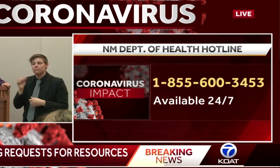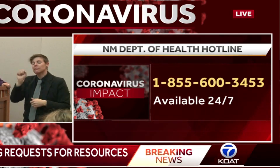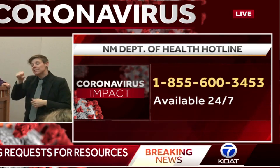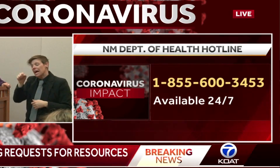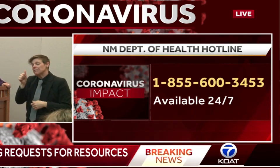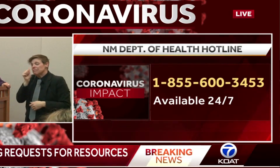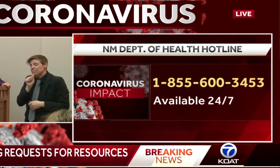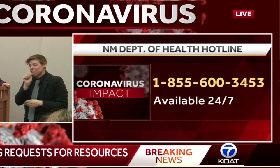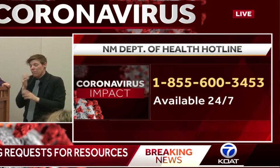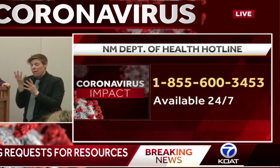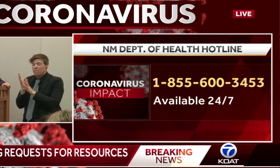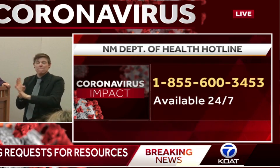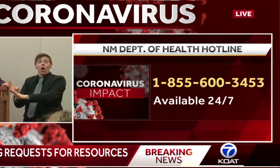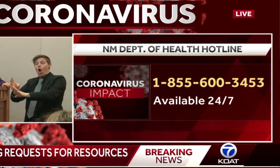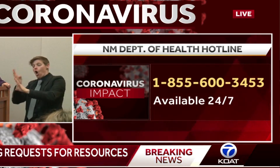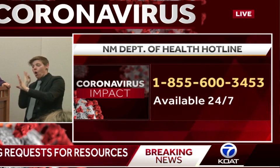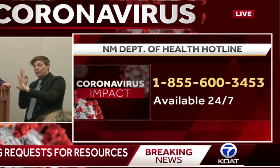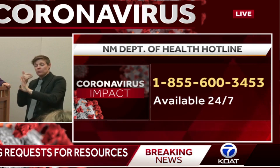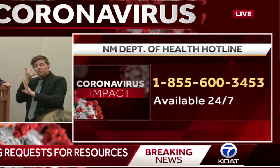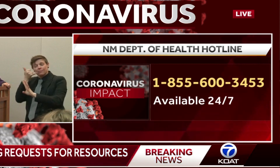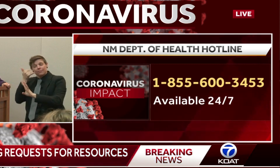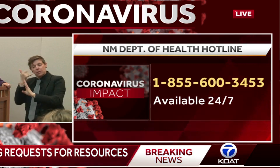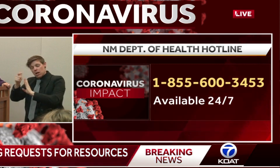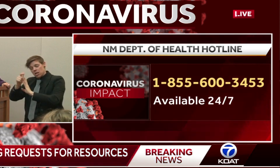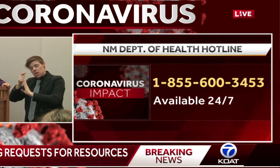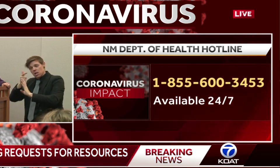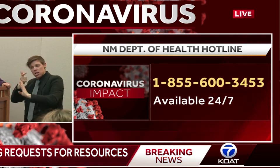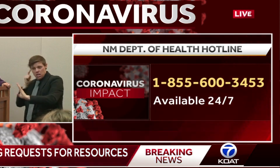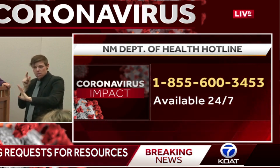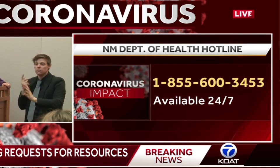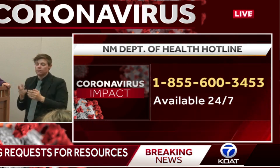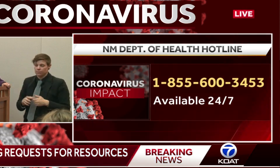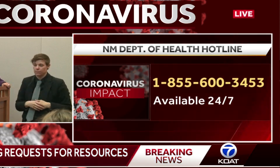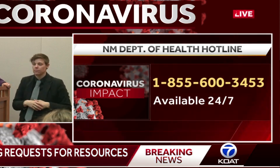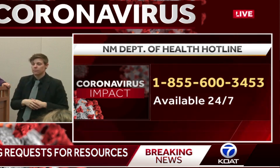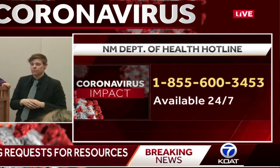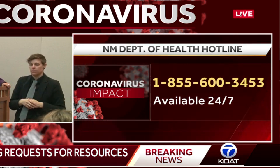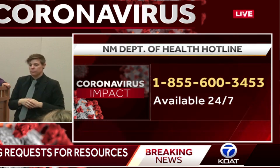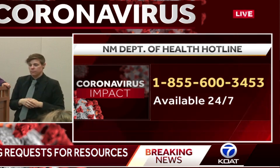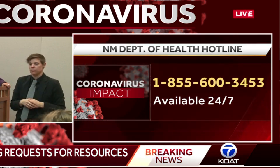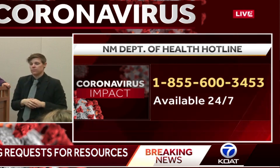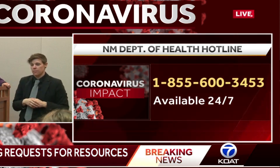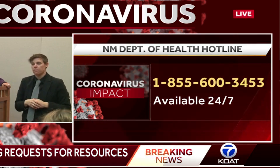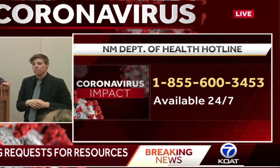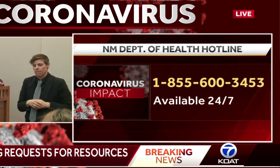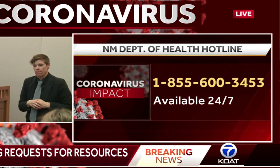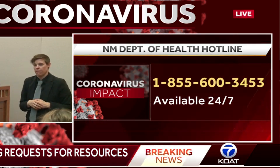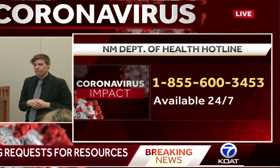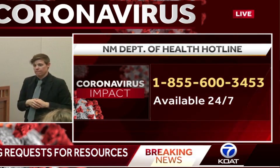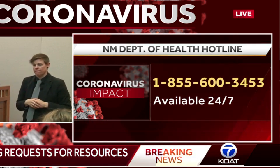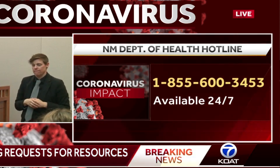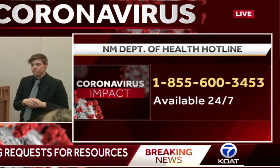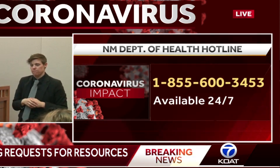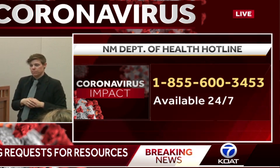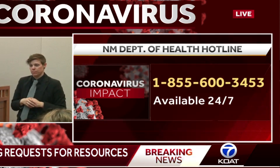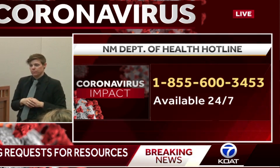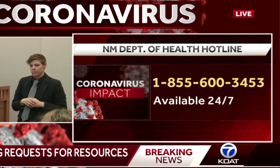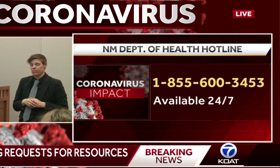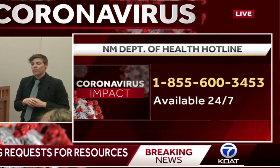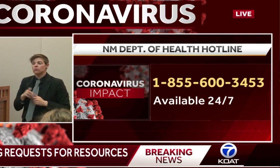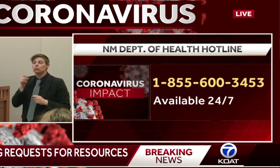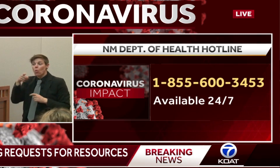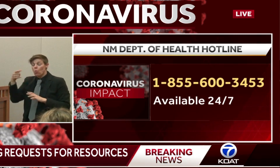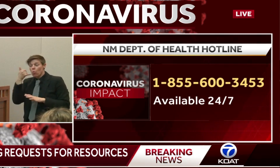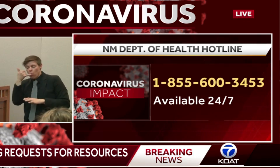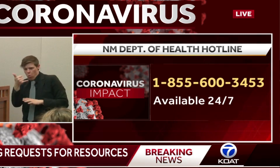to be a person on the other end of the line, so that you know that someone knows where you are and that we can do something. It's really how we do some of the best